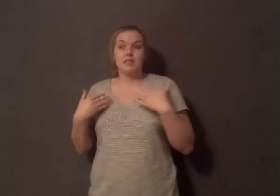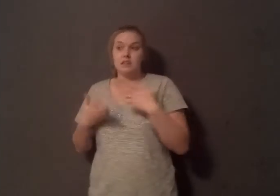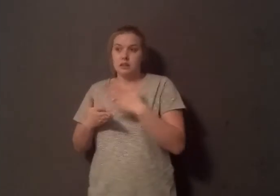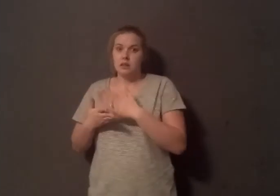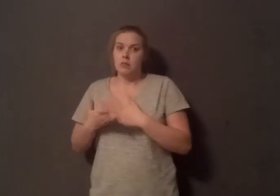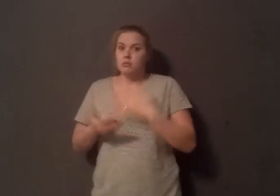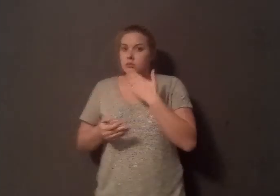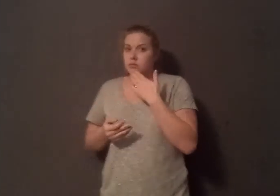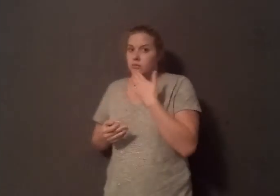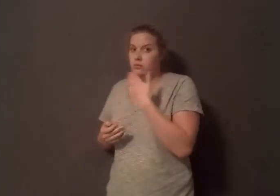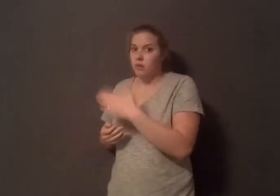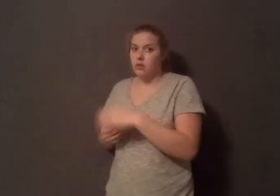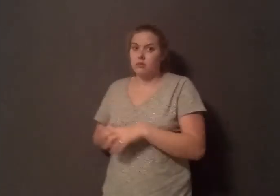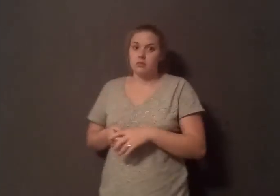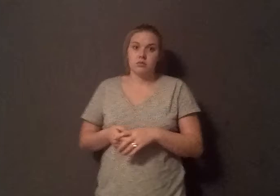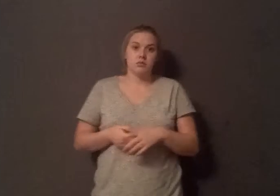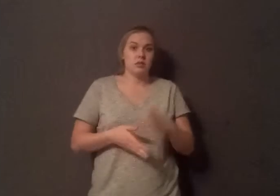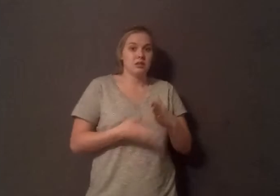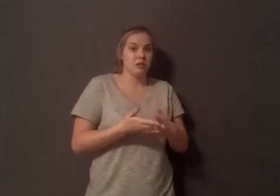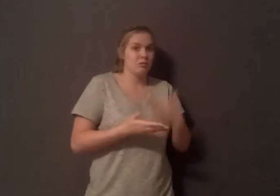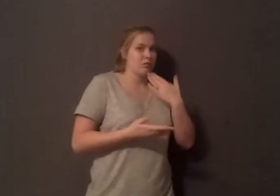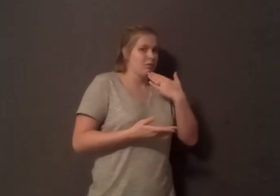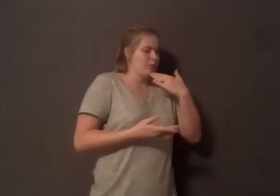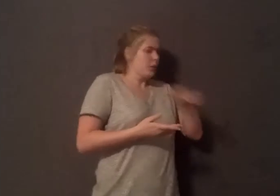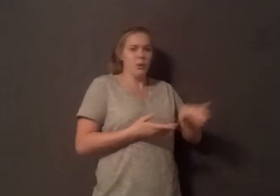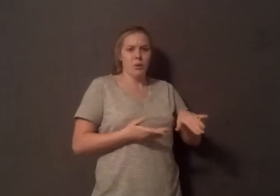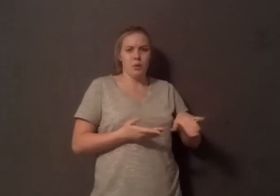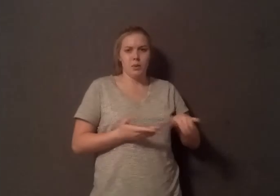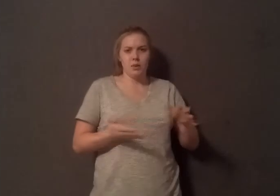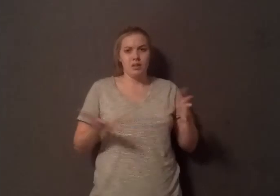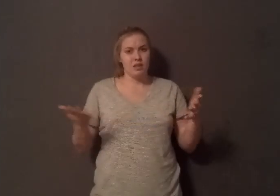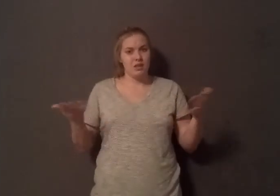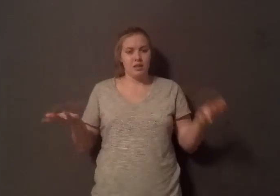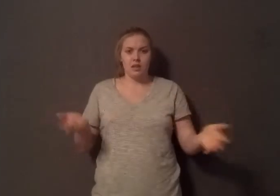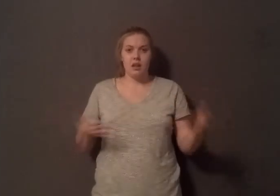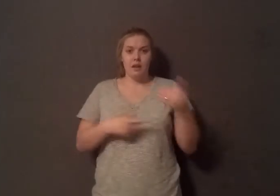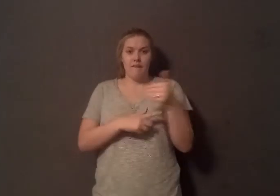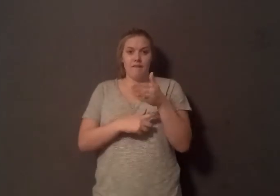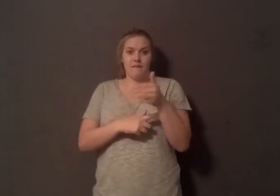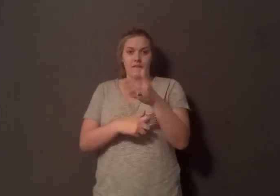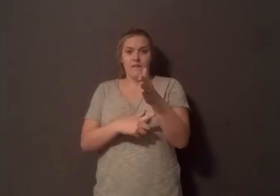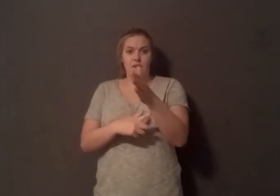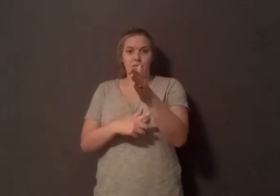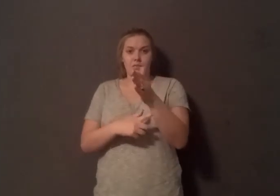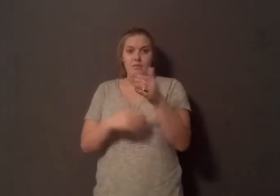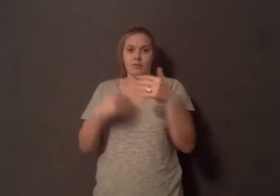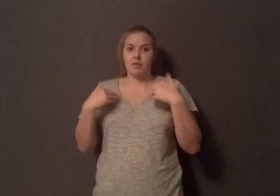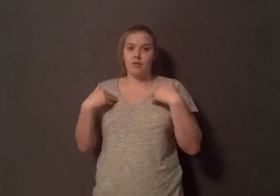which is higher than a pork chop. If you look objectively at fish, what you find is they've become essentially mercury sponges. And that's why